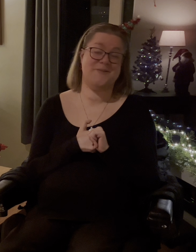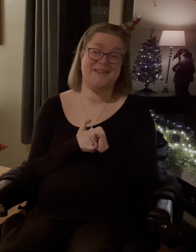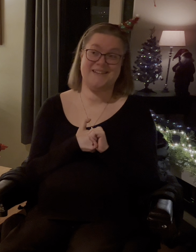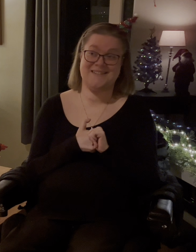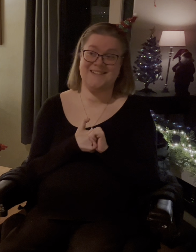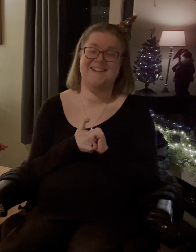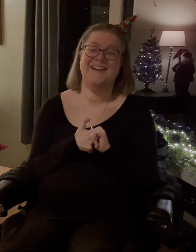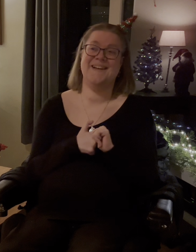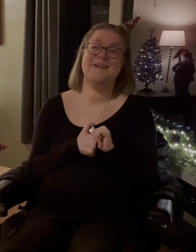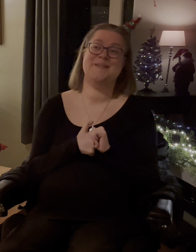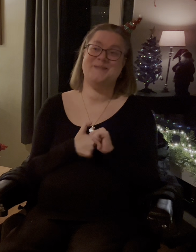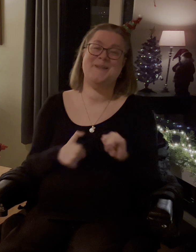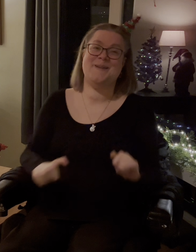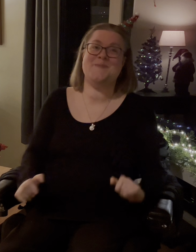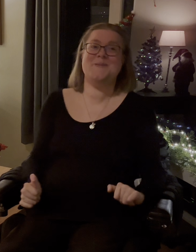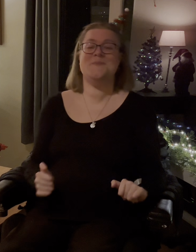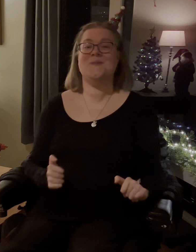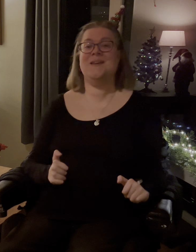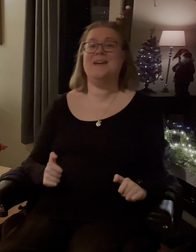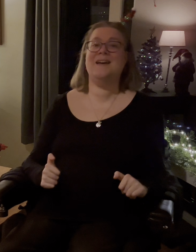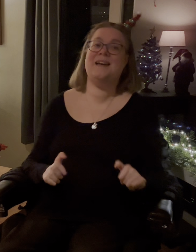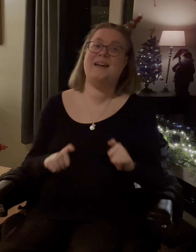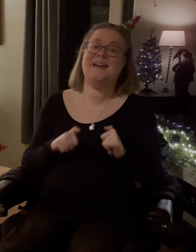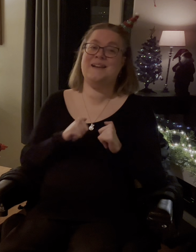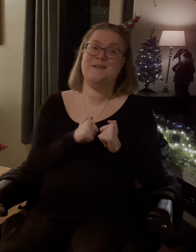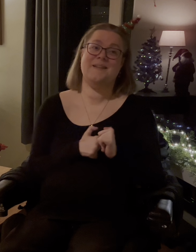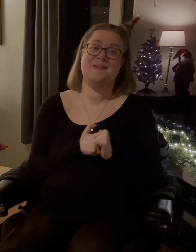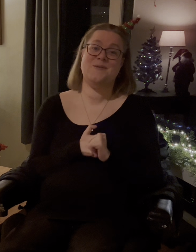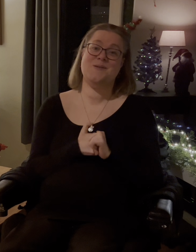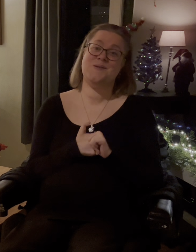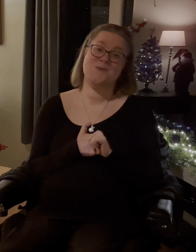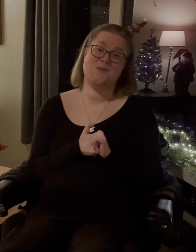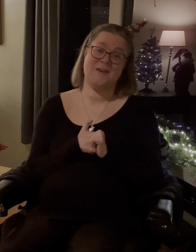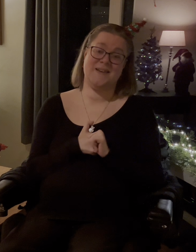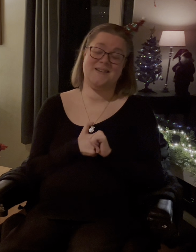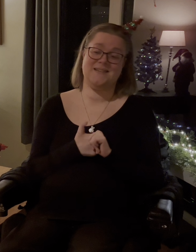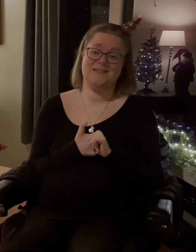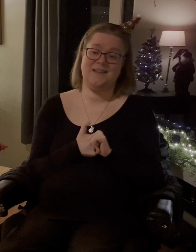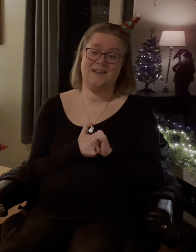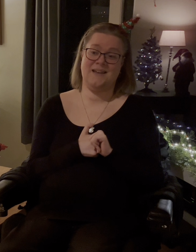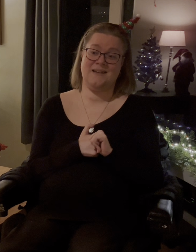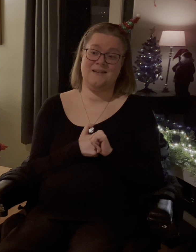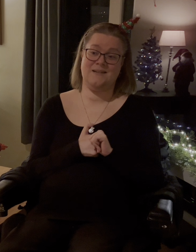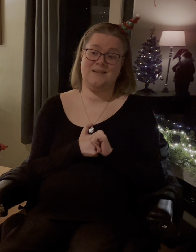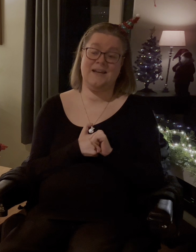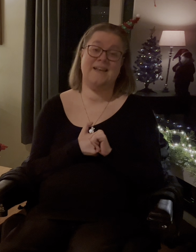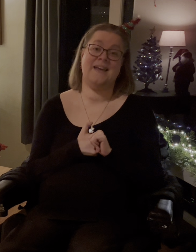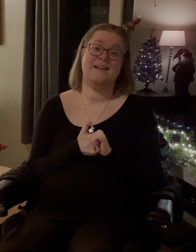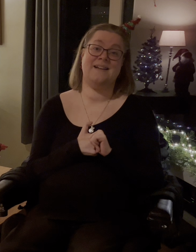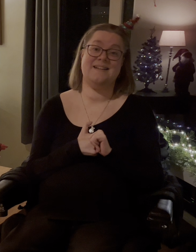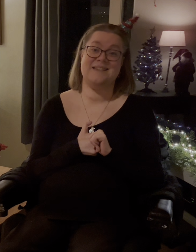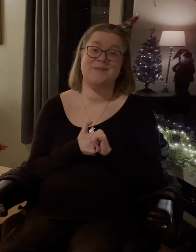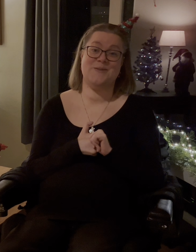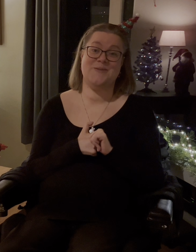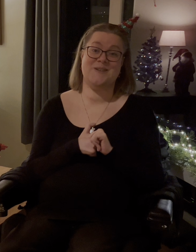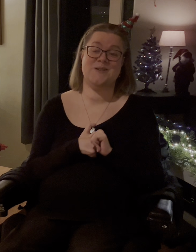vegan glued to them And I thought that that was so sweet And yet again I didn't see the whole picture